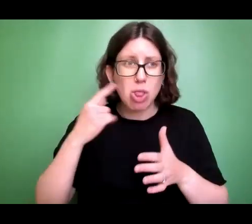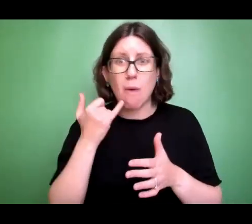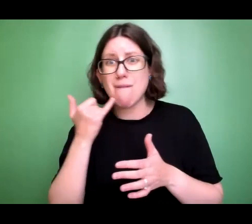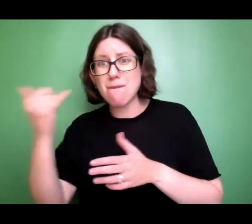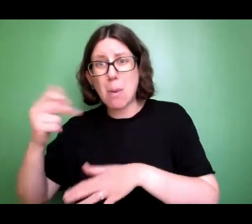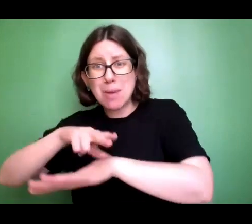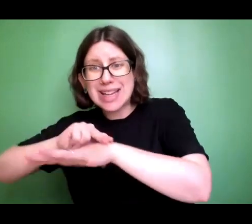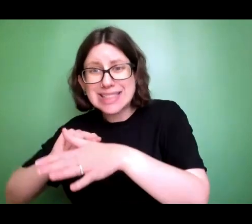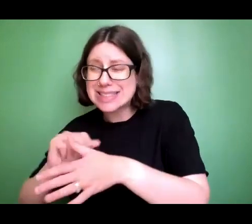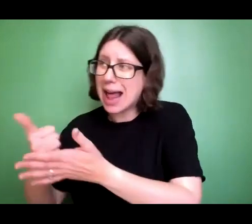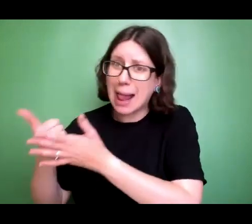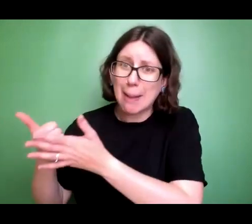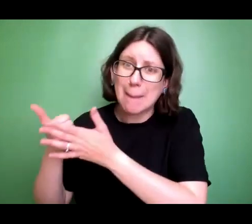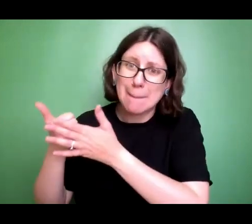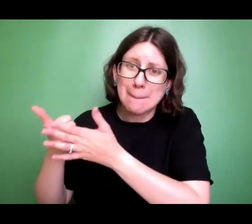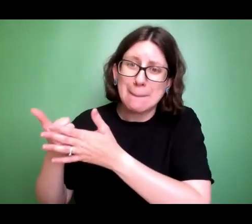help me look for her.